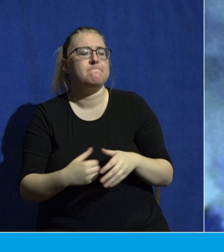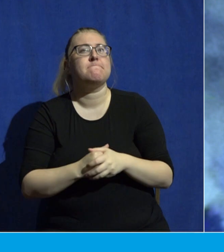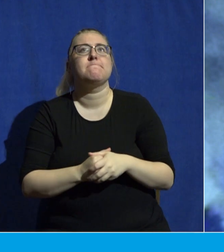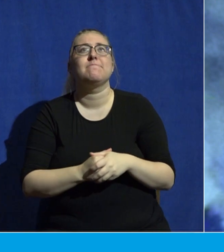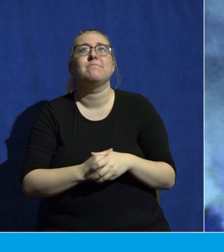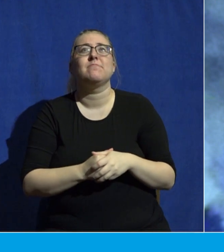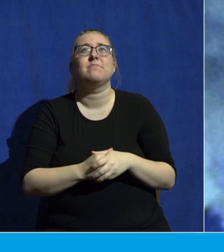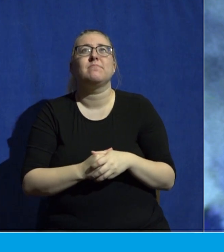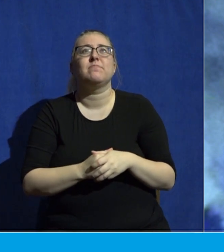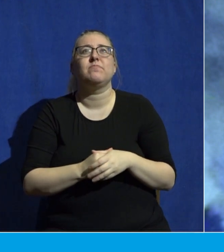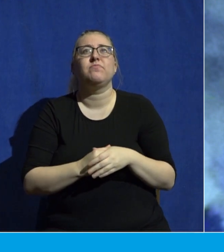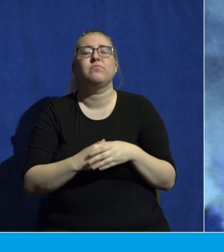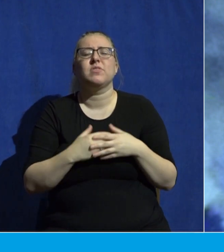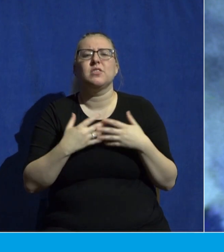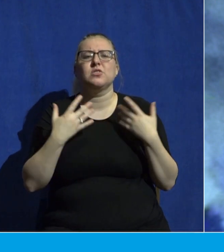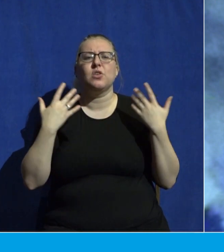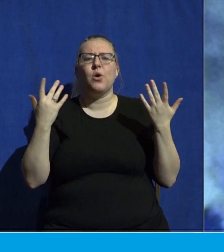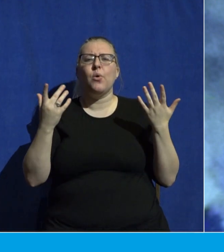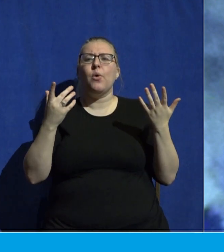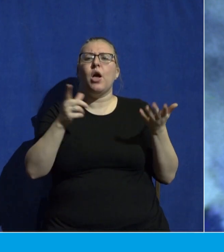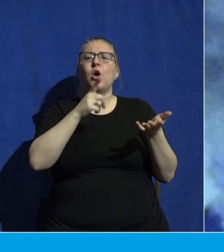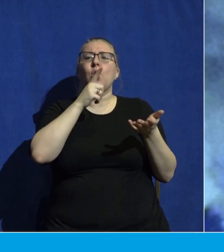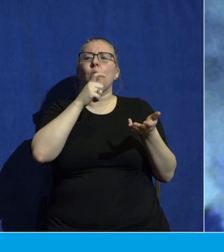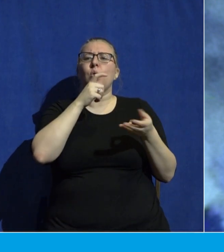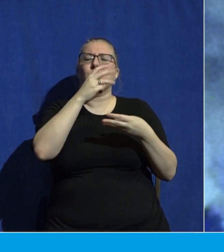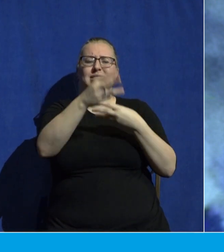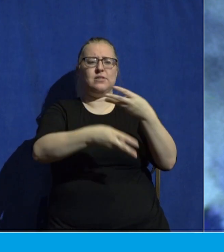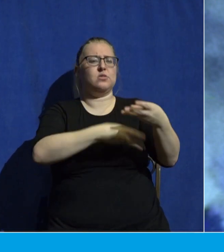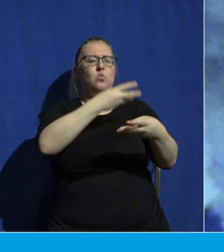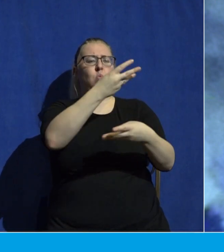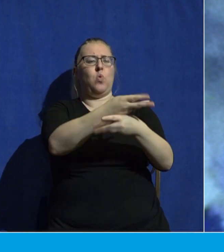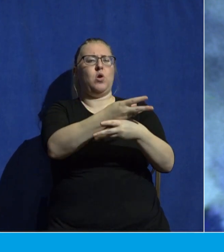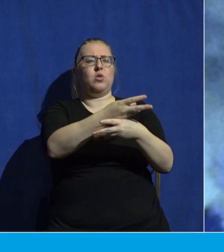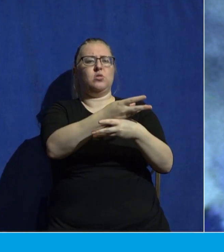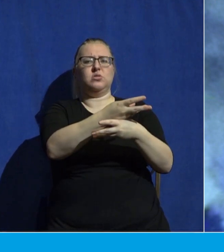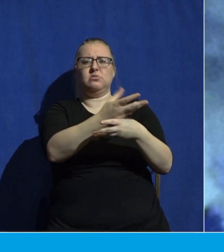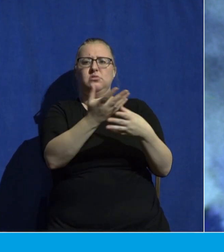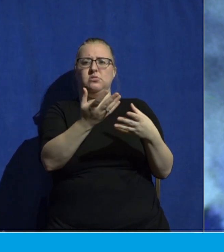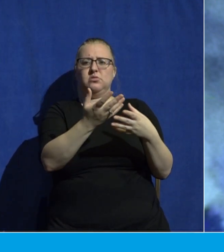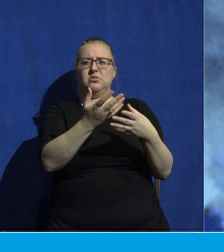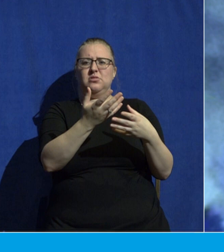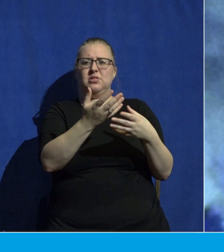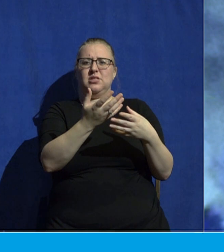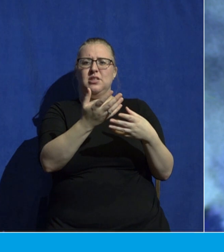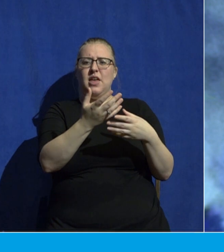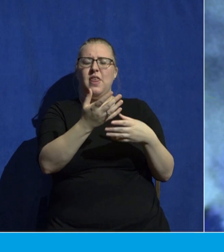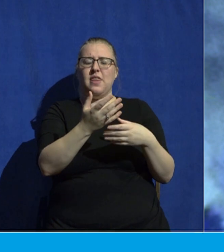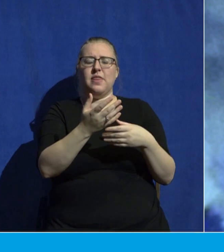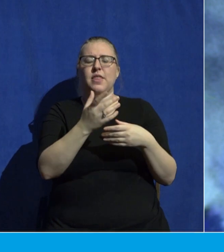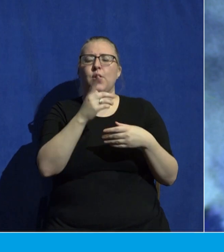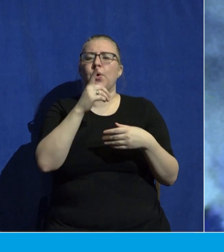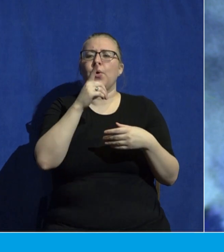is the world in verse 16 that God intensely loves?